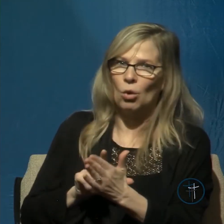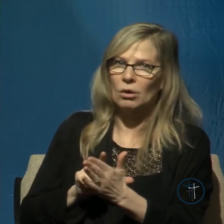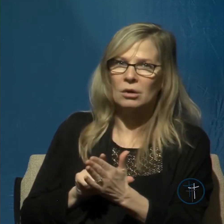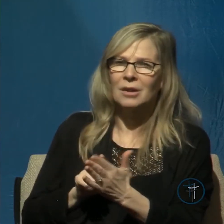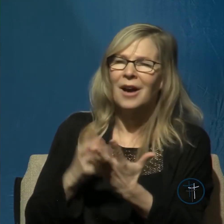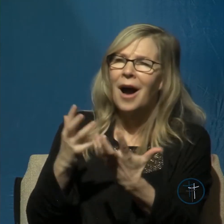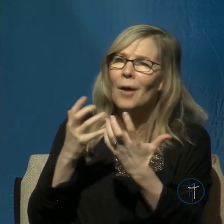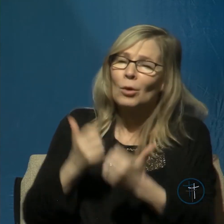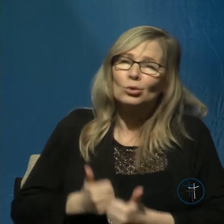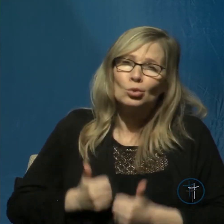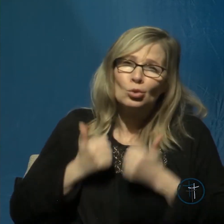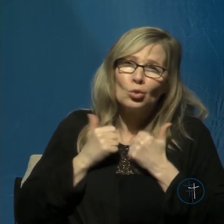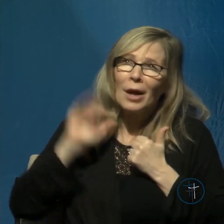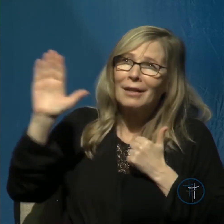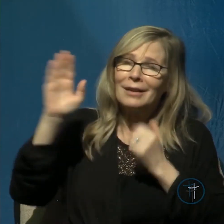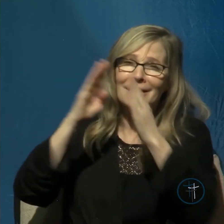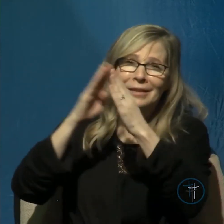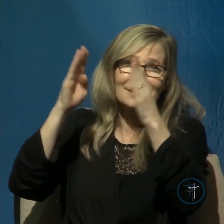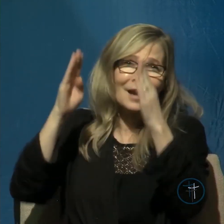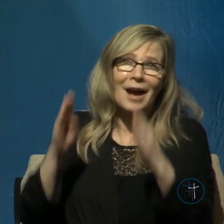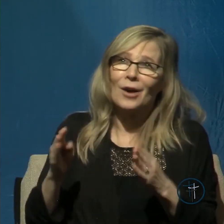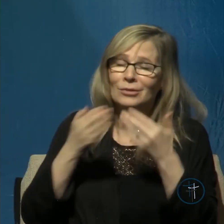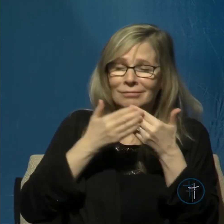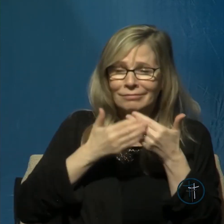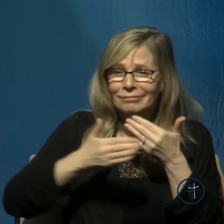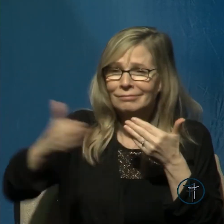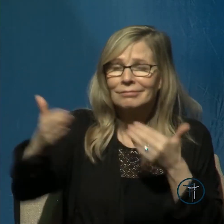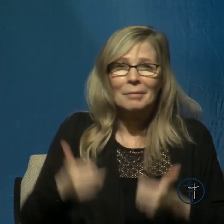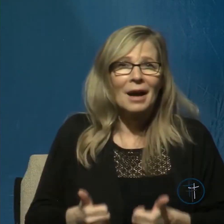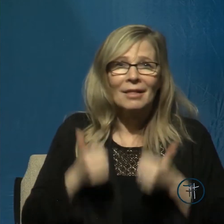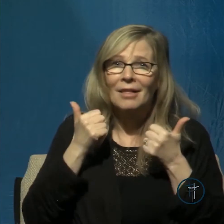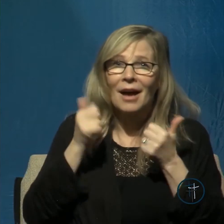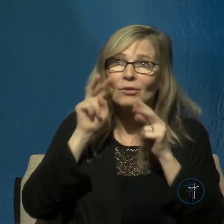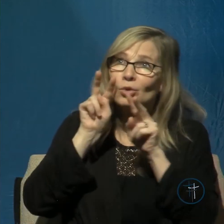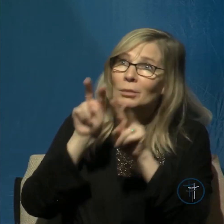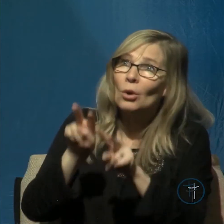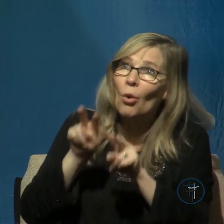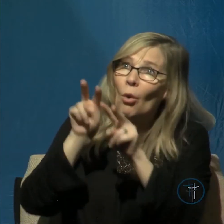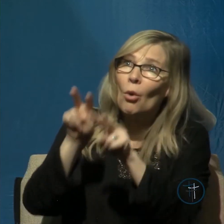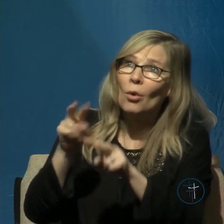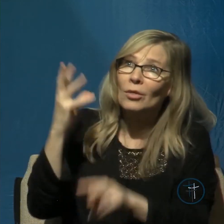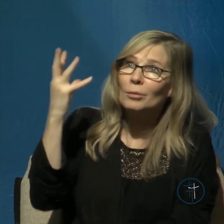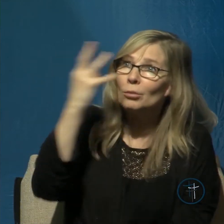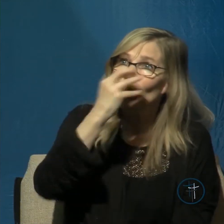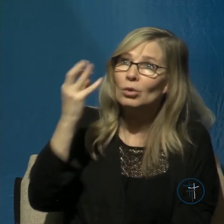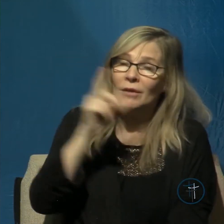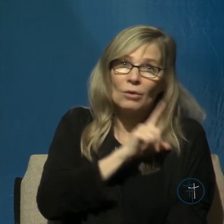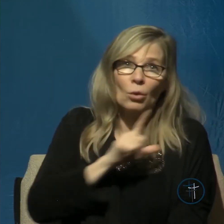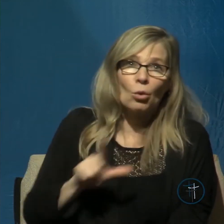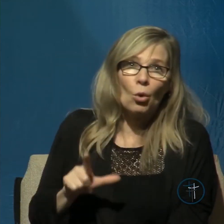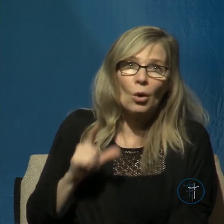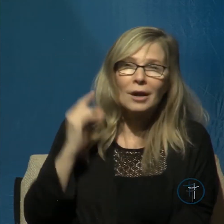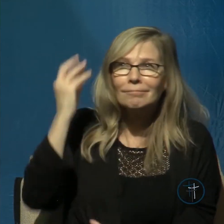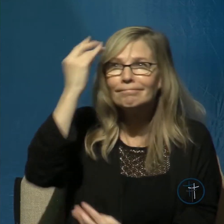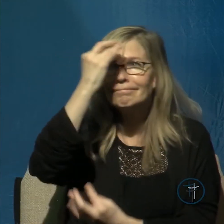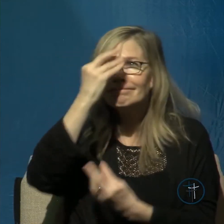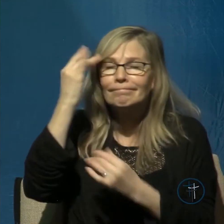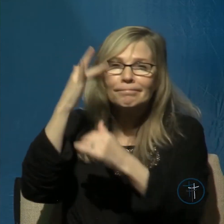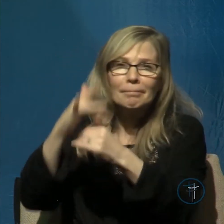house of the Lord all the days of my life to behold the beauty of the Lord and to meditate in his temple with this statement